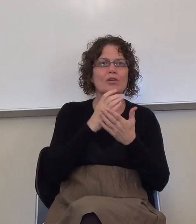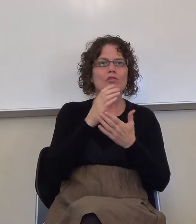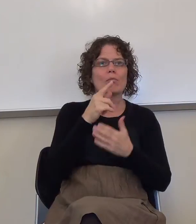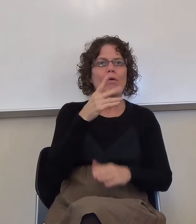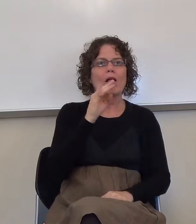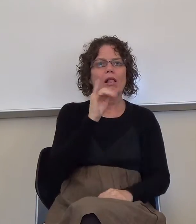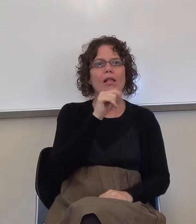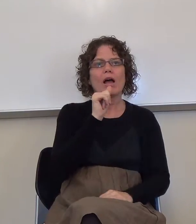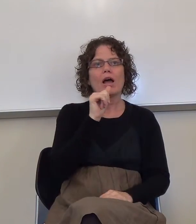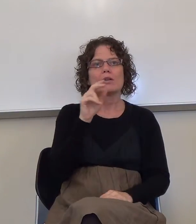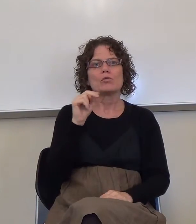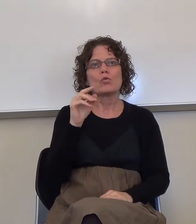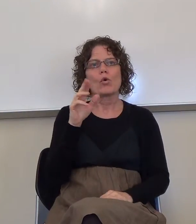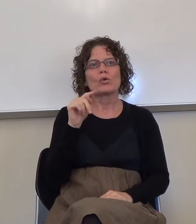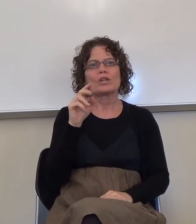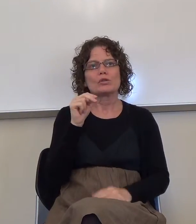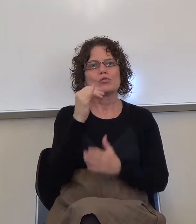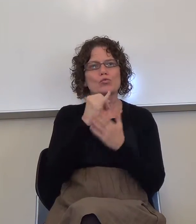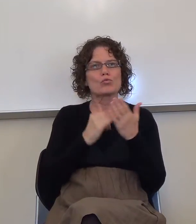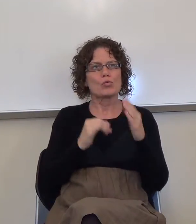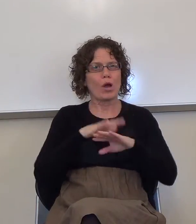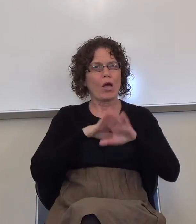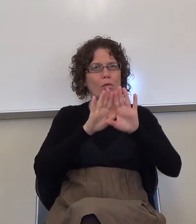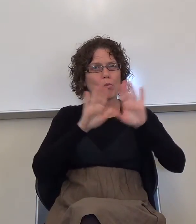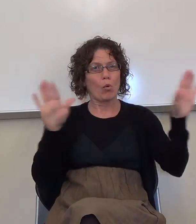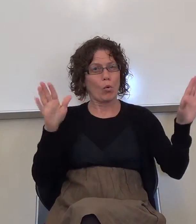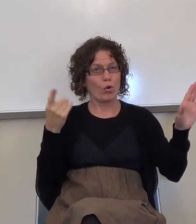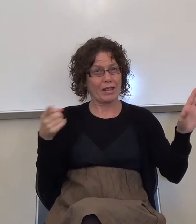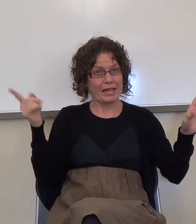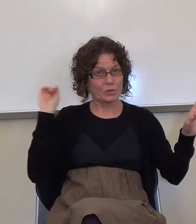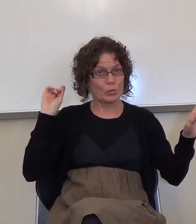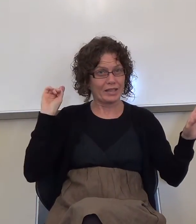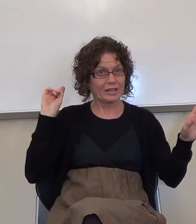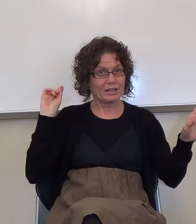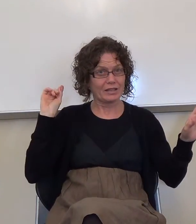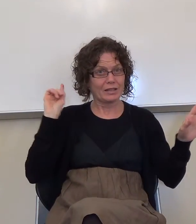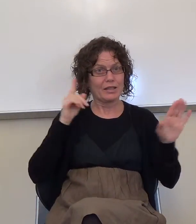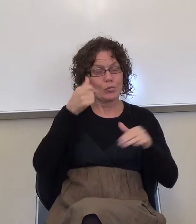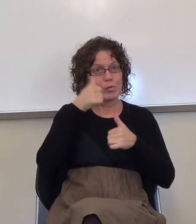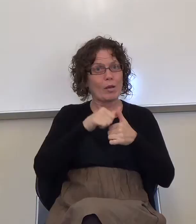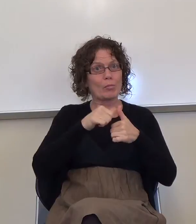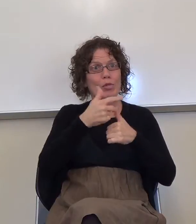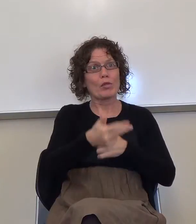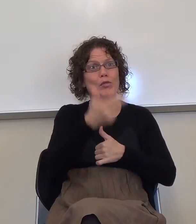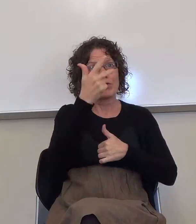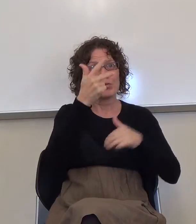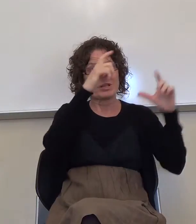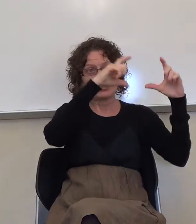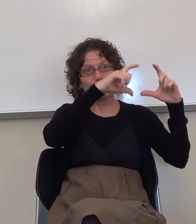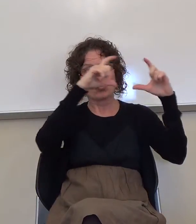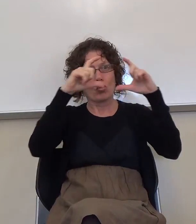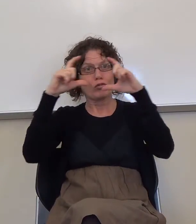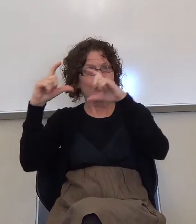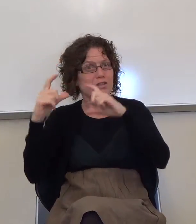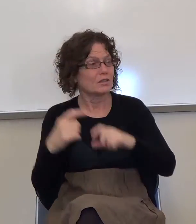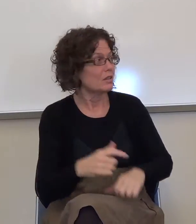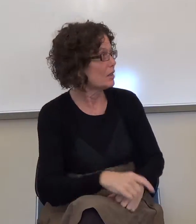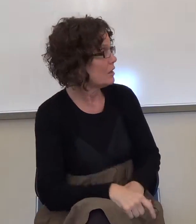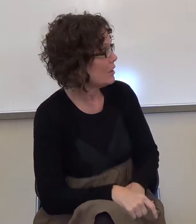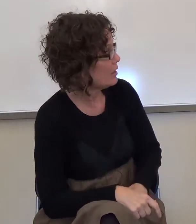up at the, up on the board. Remember when she drew the three circles? Yeah. And she kind of drew them like this.